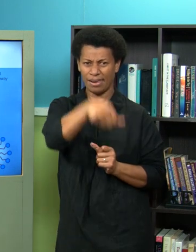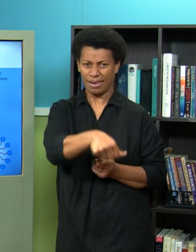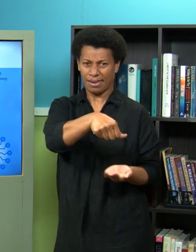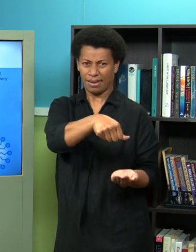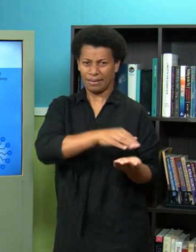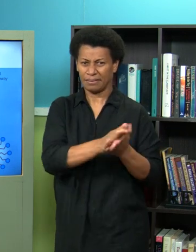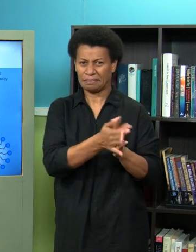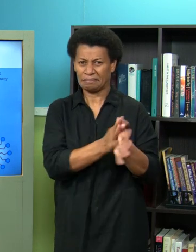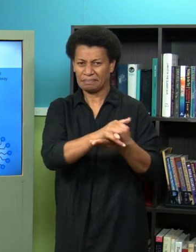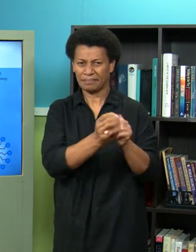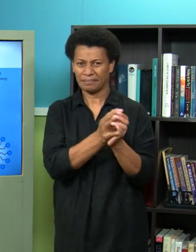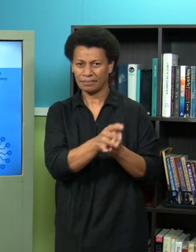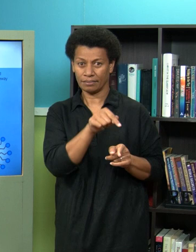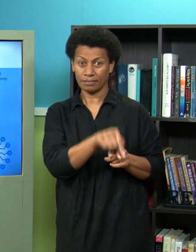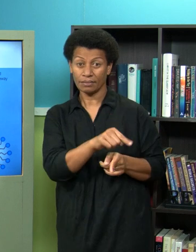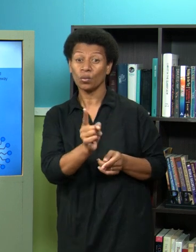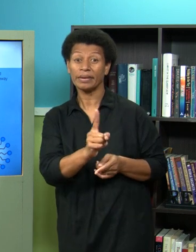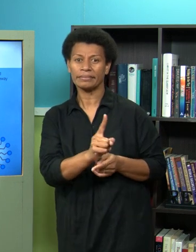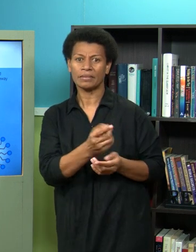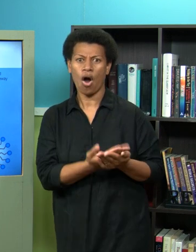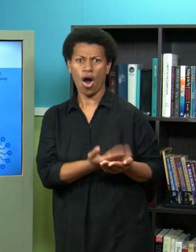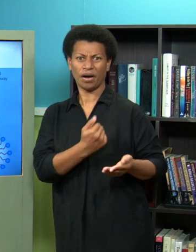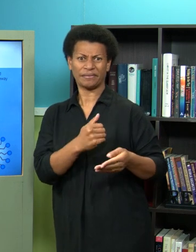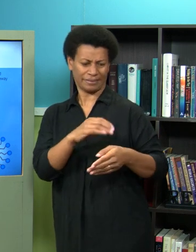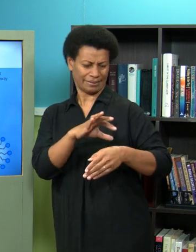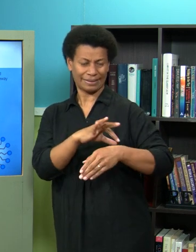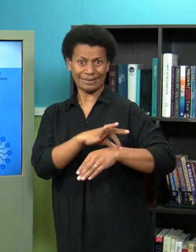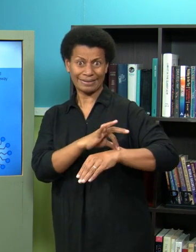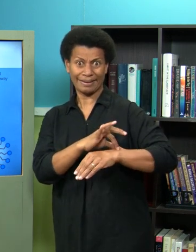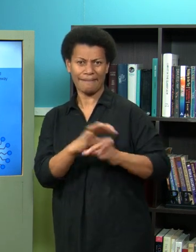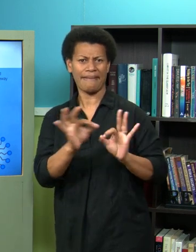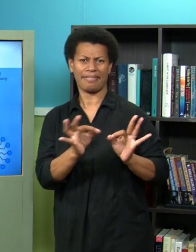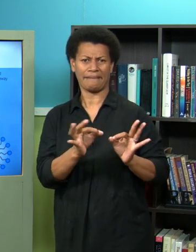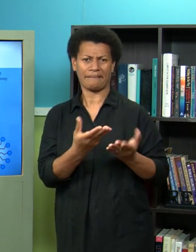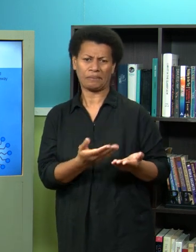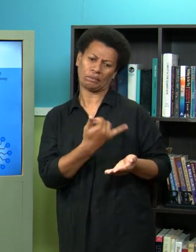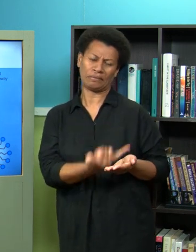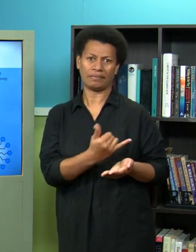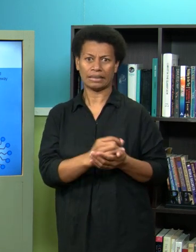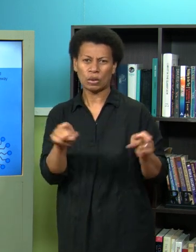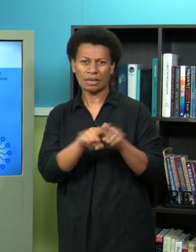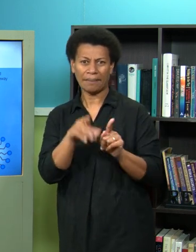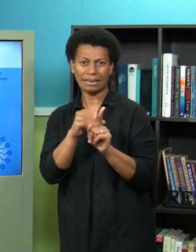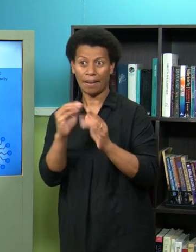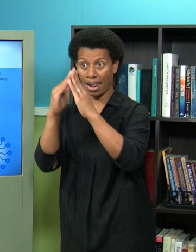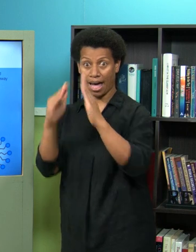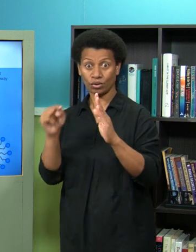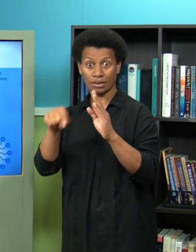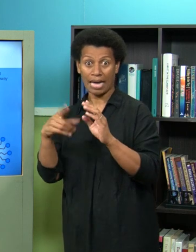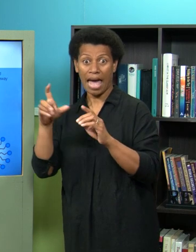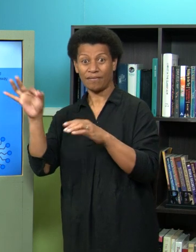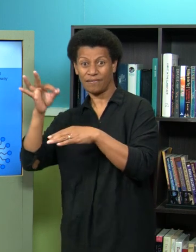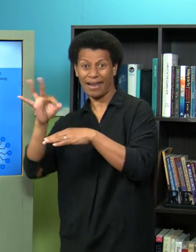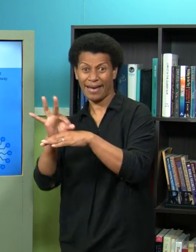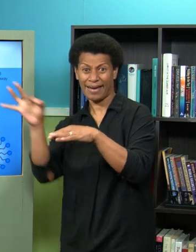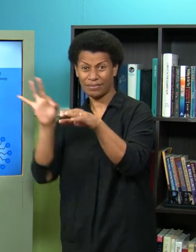but it doesn't remove it off your skin so it's like going into a room that's full of flies spraying it with like martin and